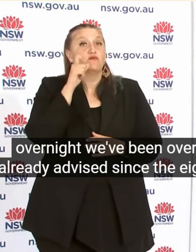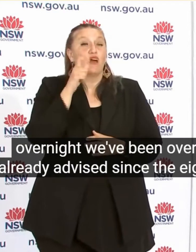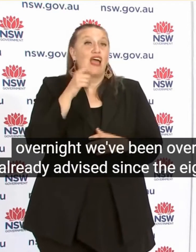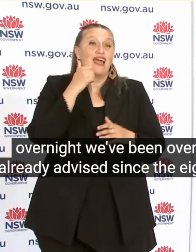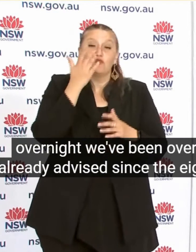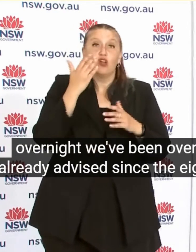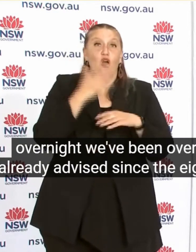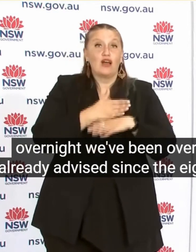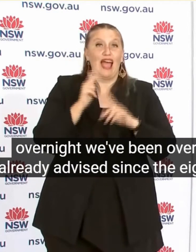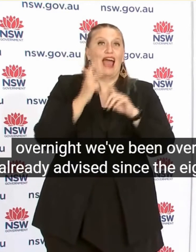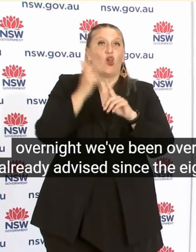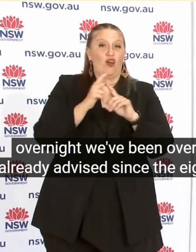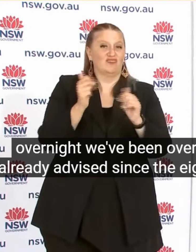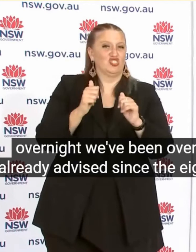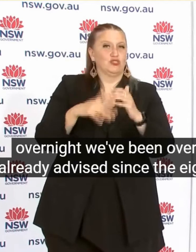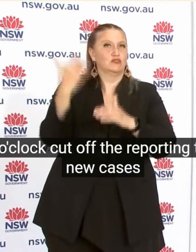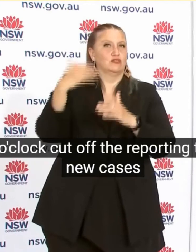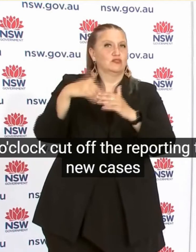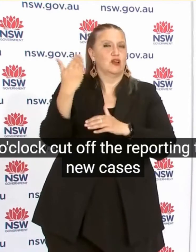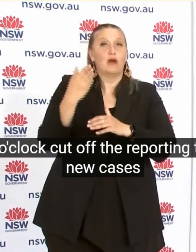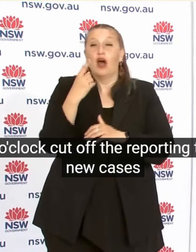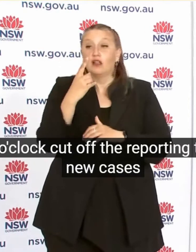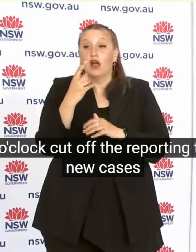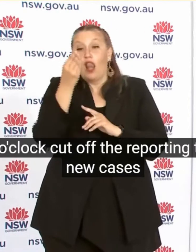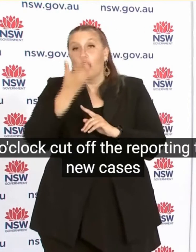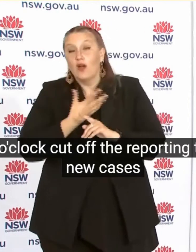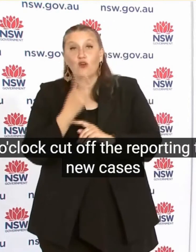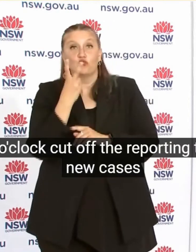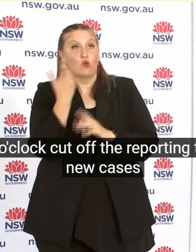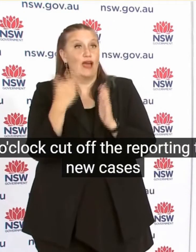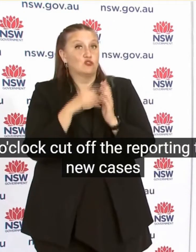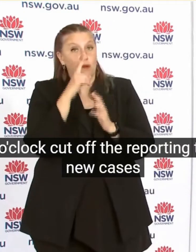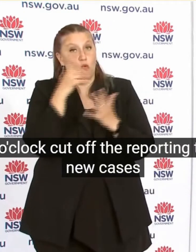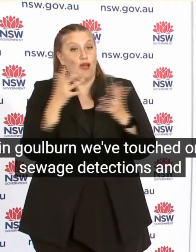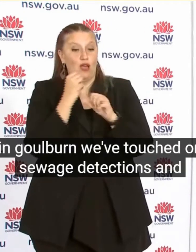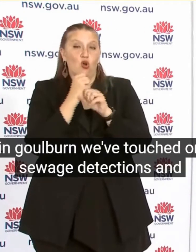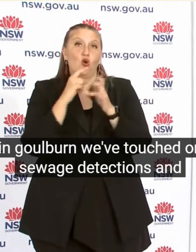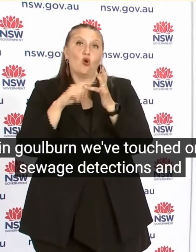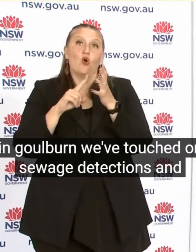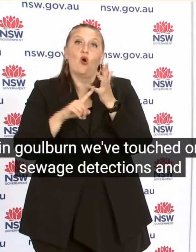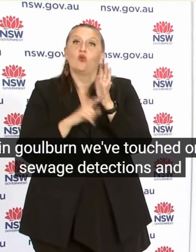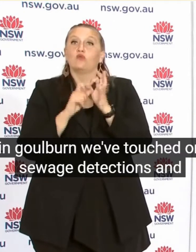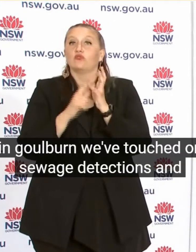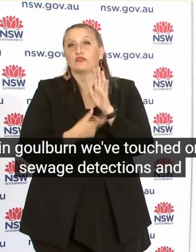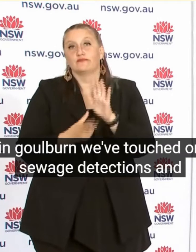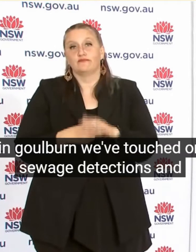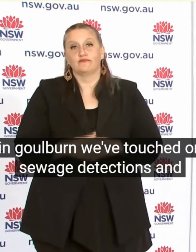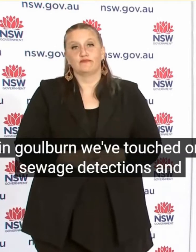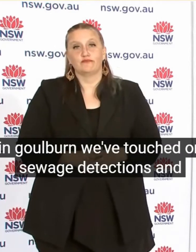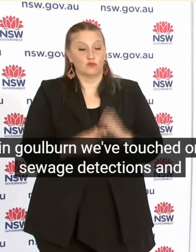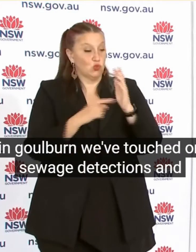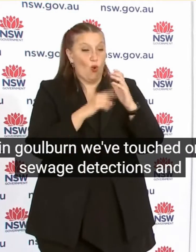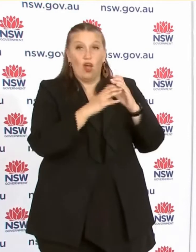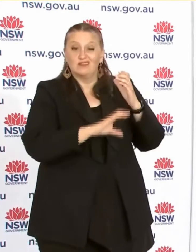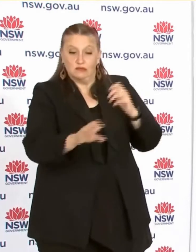For Reporting To New Cases In Goulburn We Have Touched On Sewage Detections And They Are Happening Right Across Regional And Rural New South